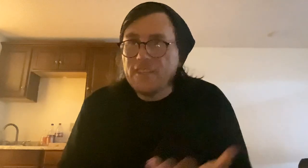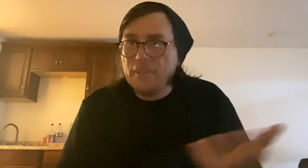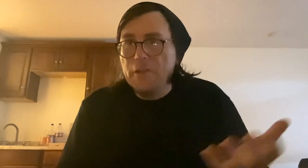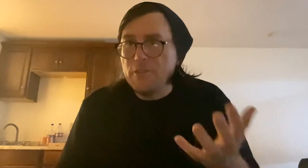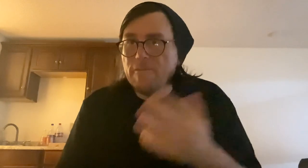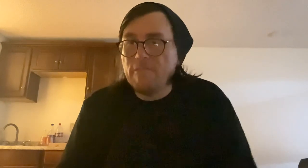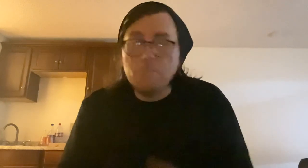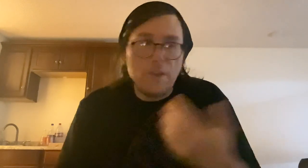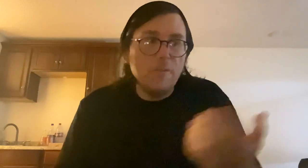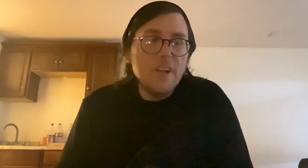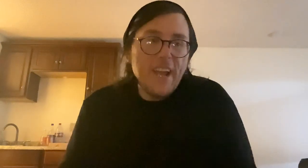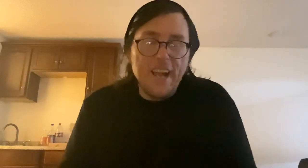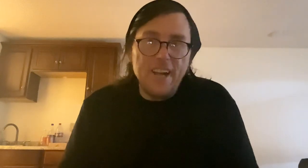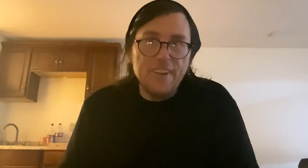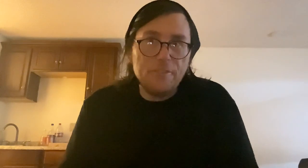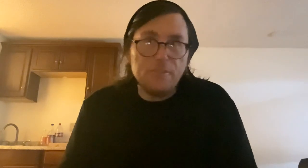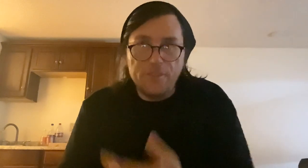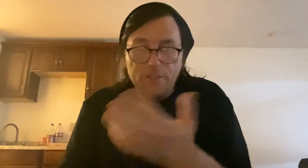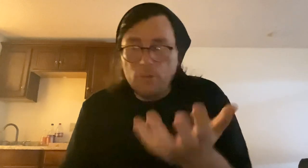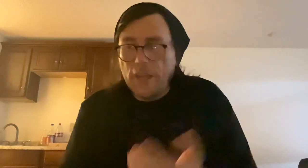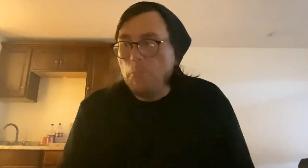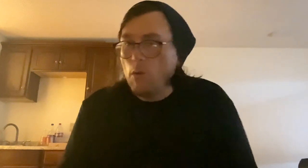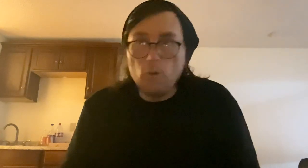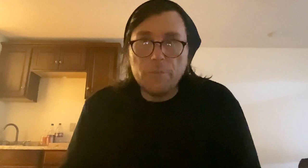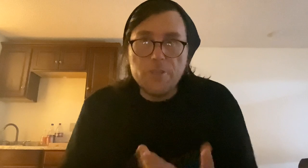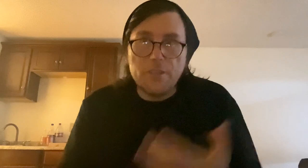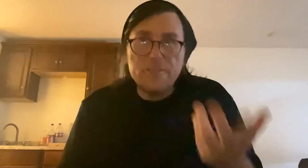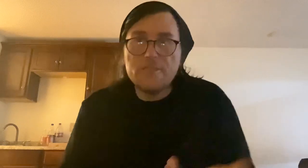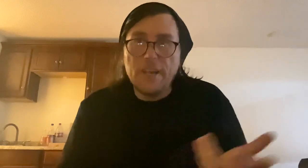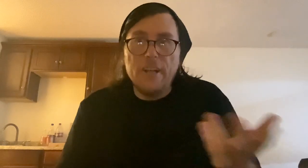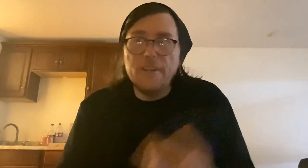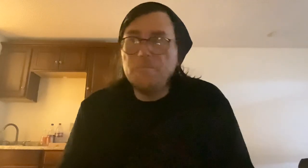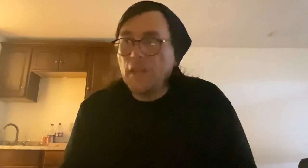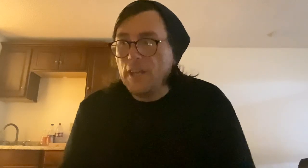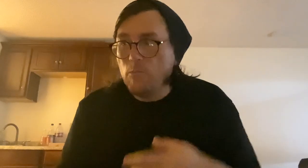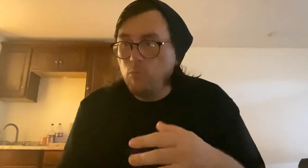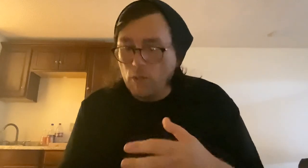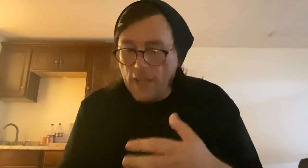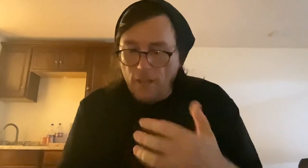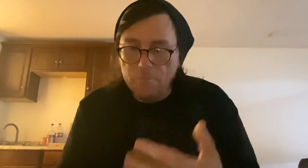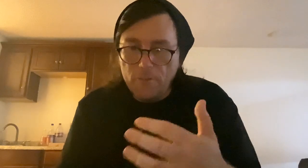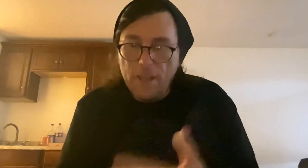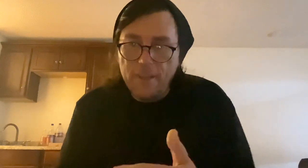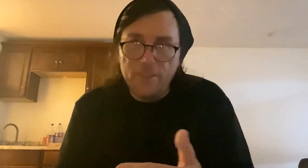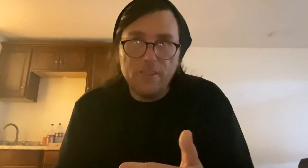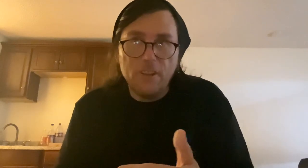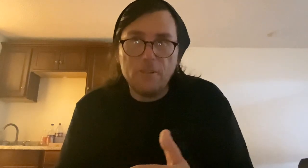commissioned from you. And you will get more and more commissions and will help you in the long run